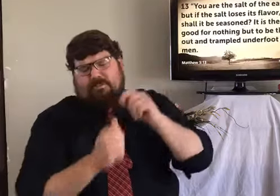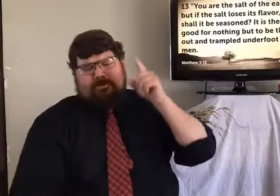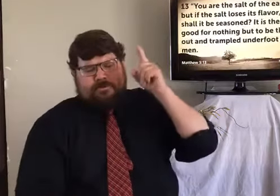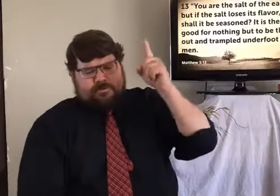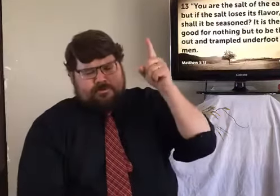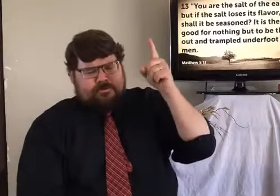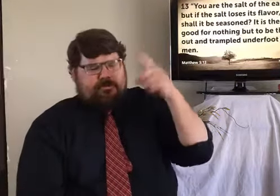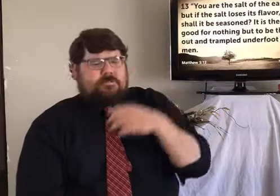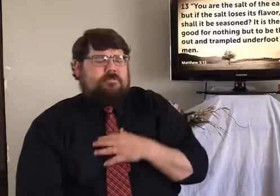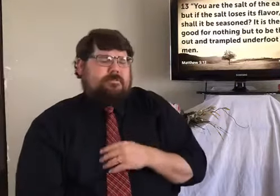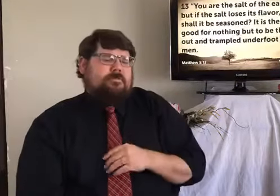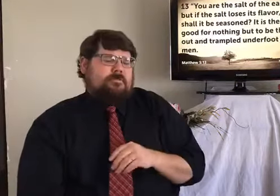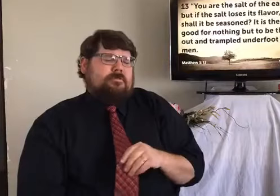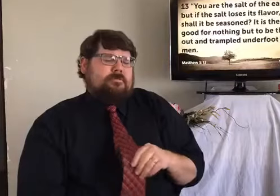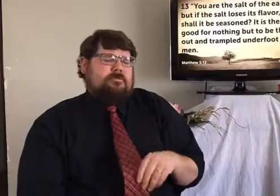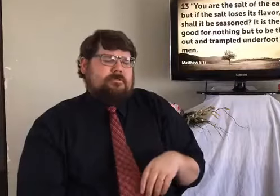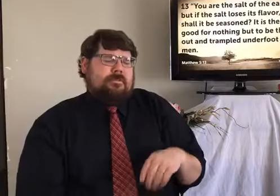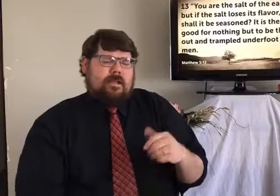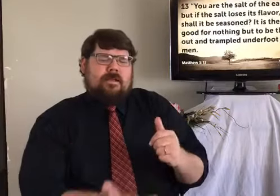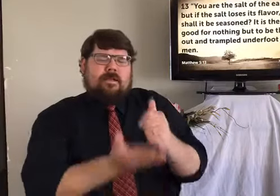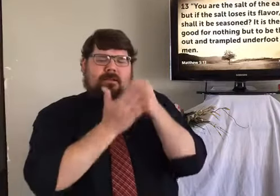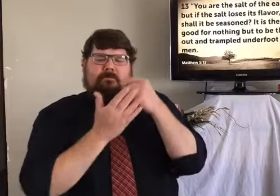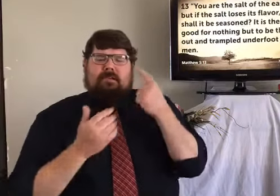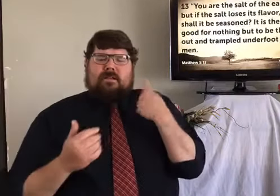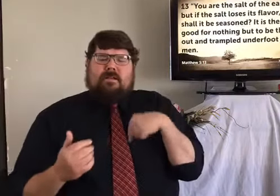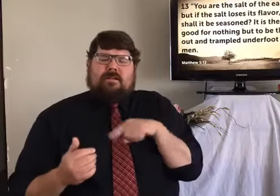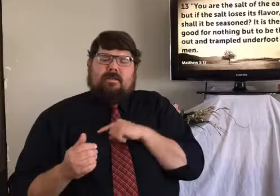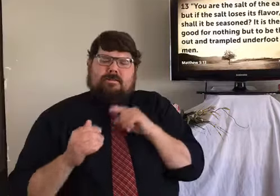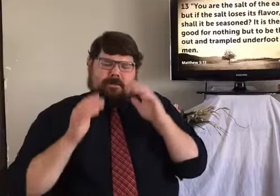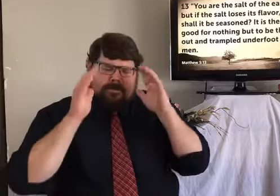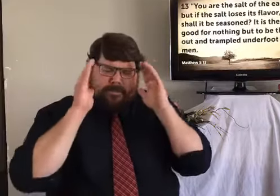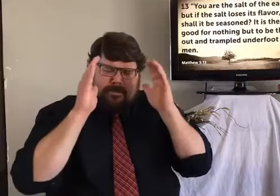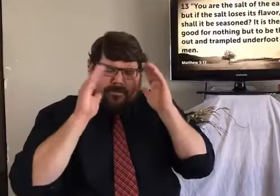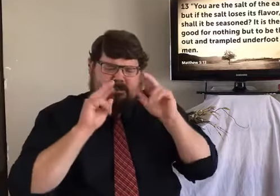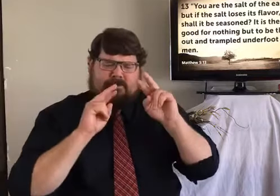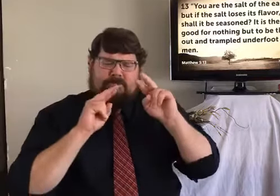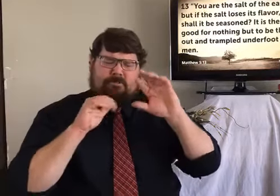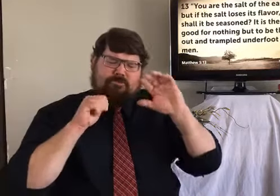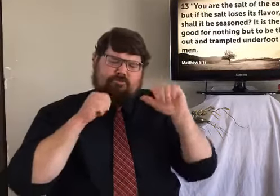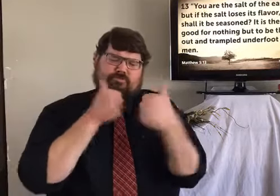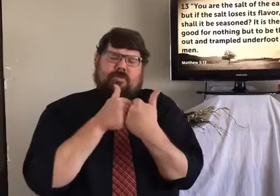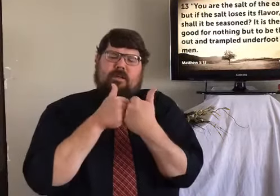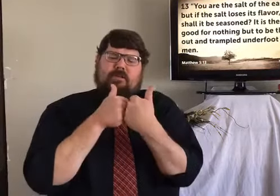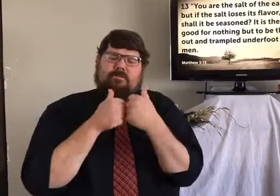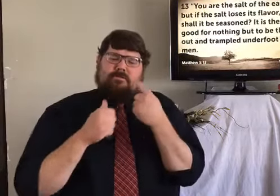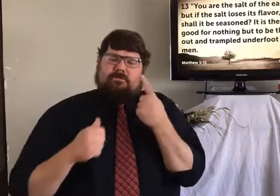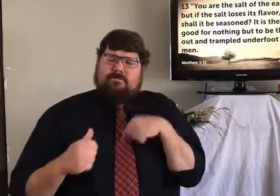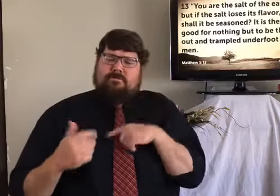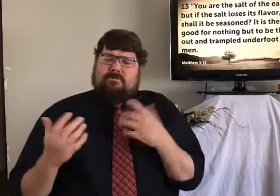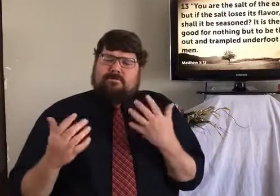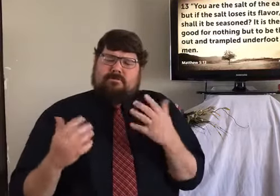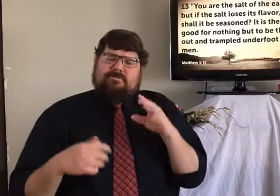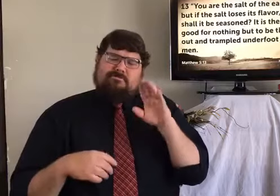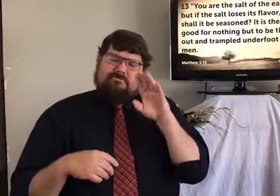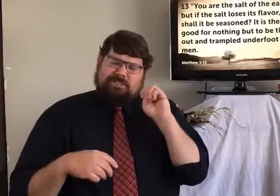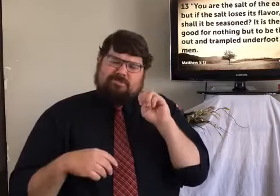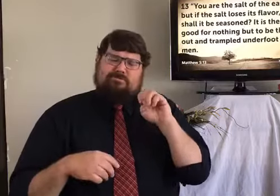a spirit that is ready to converse and interact with you. I pray that you would help us to be attentive to the